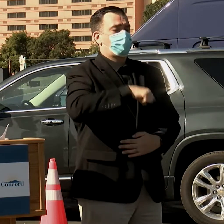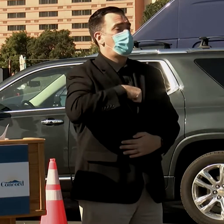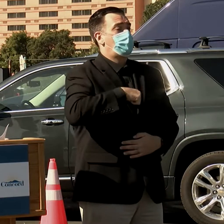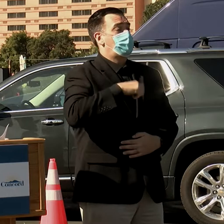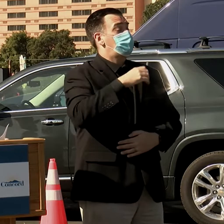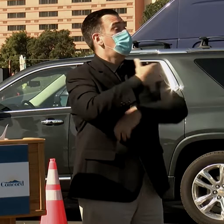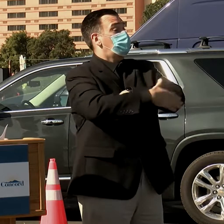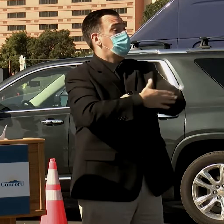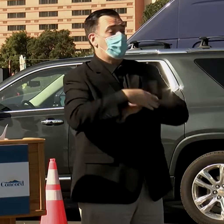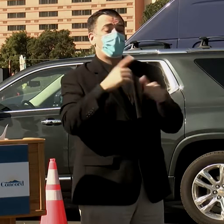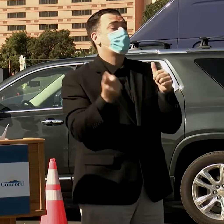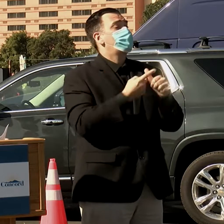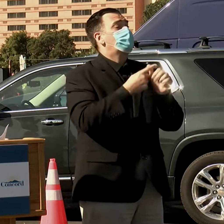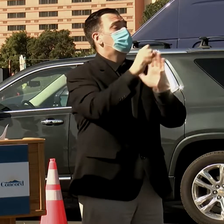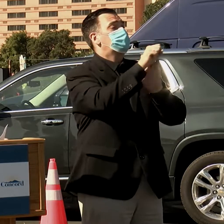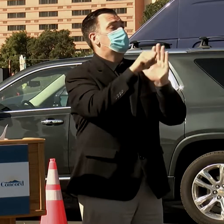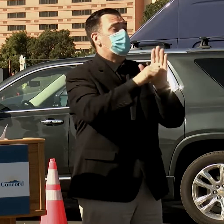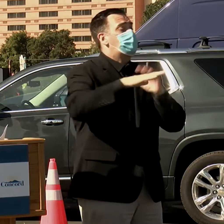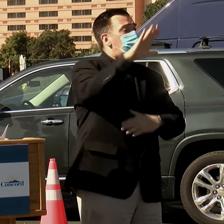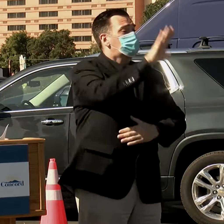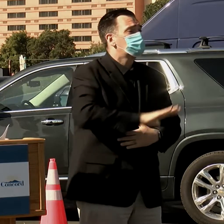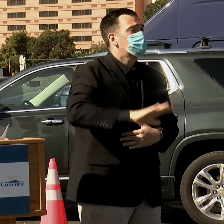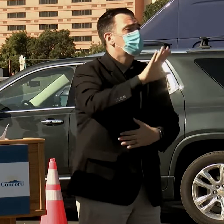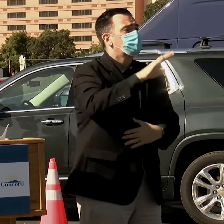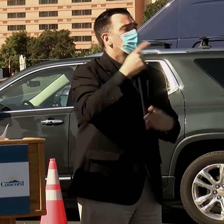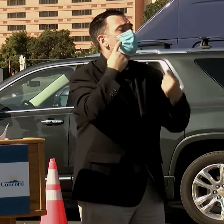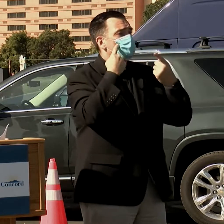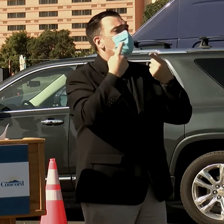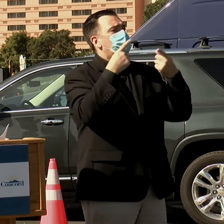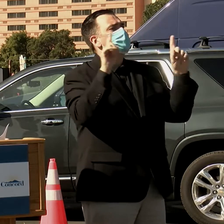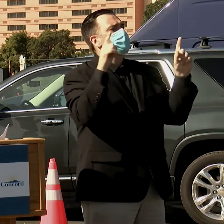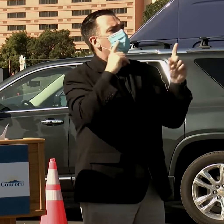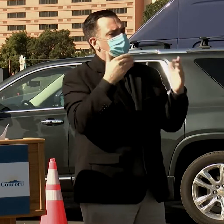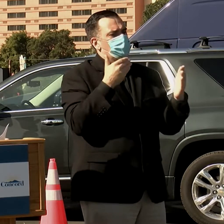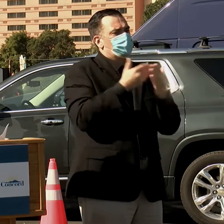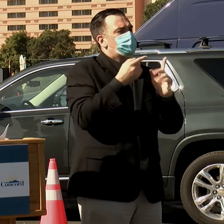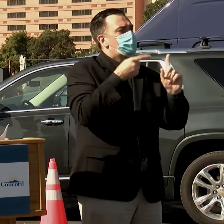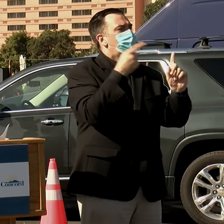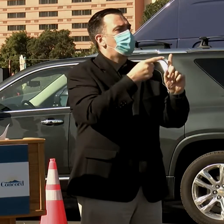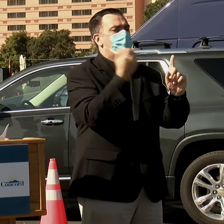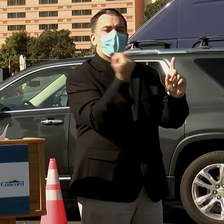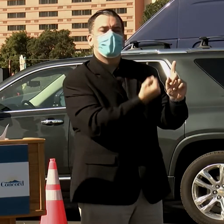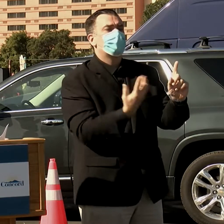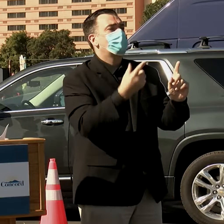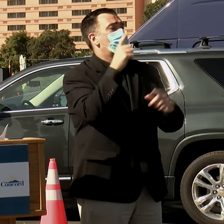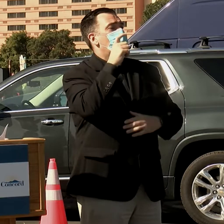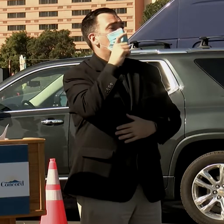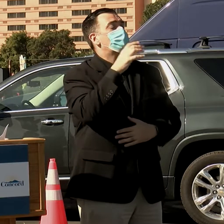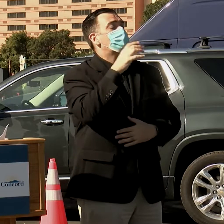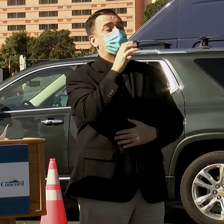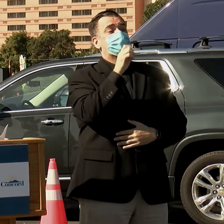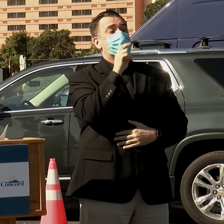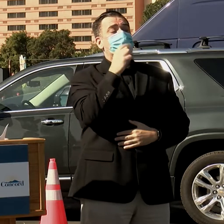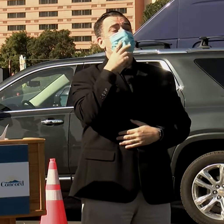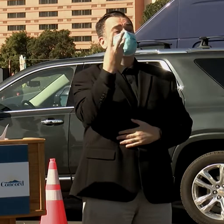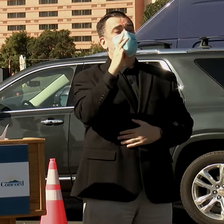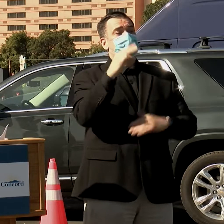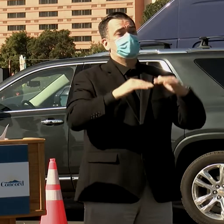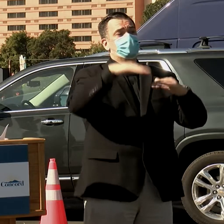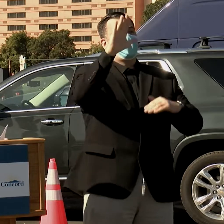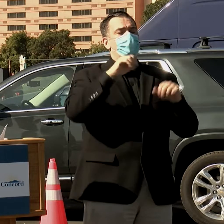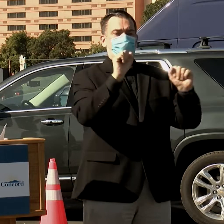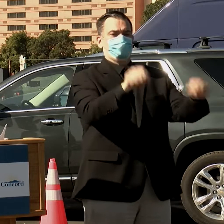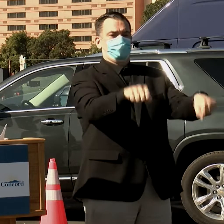the first in the state to be able to accomplish to get to that point so that everyone 16 and older can is eligible for the